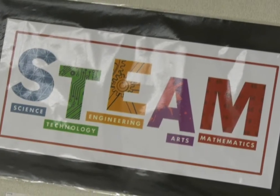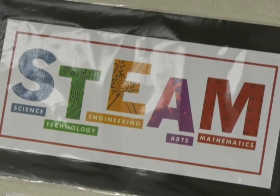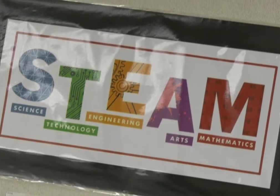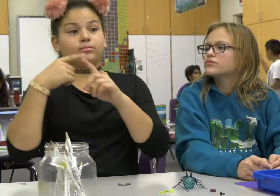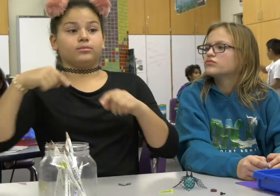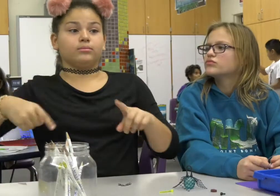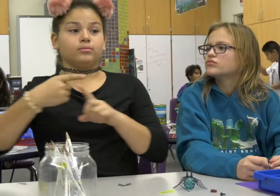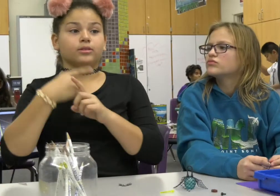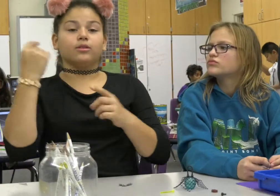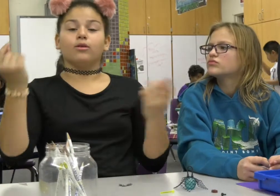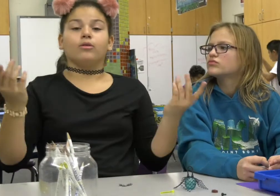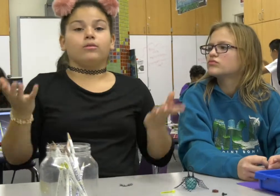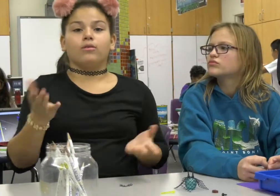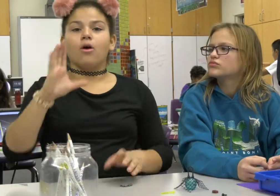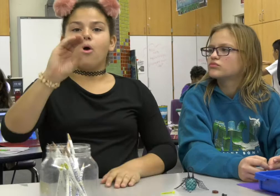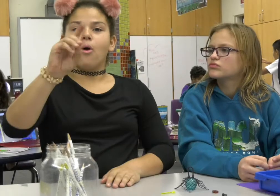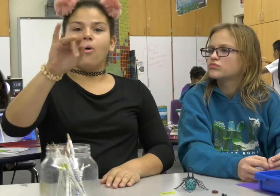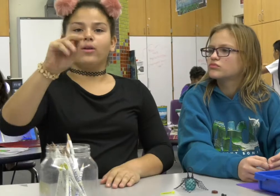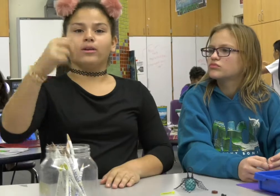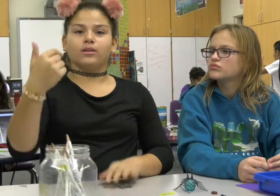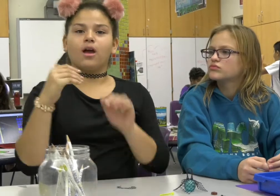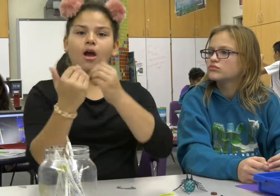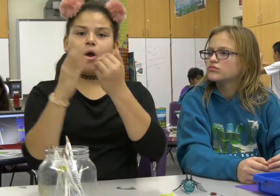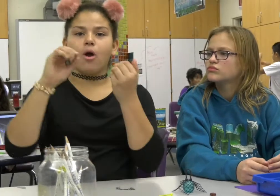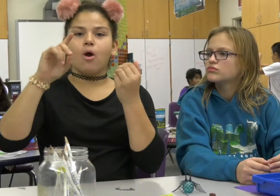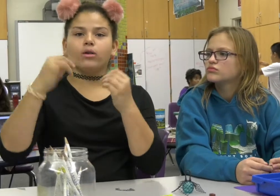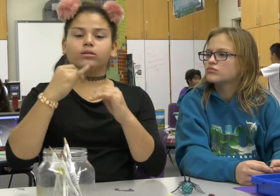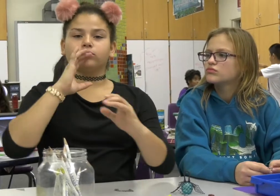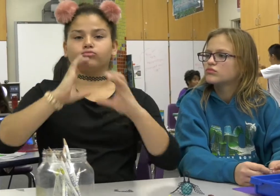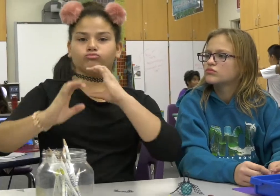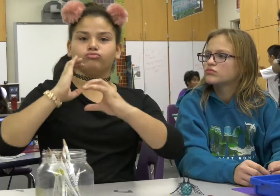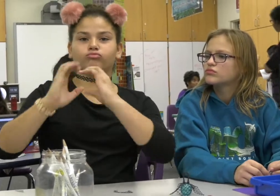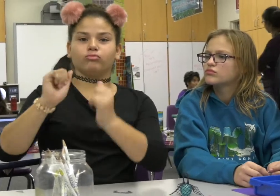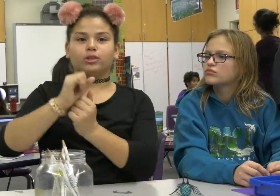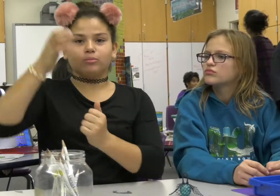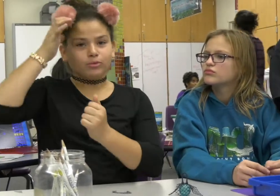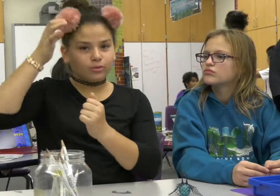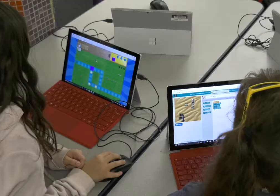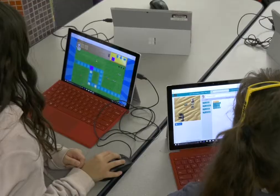So what we're doing right now is coding. We're learning how to code and communicate with computers.